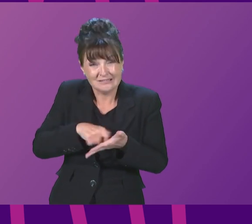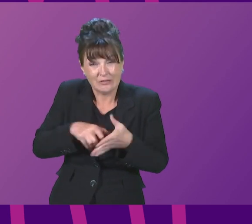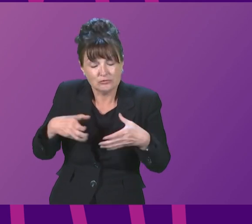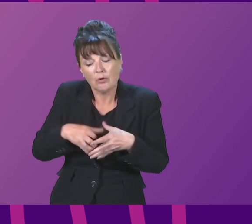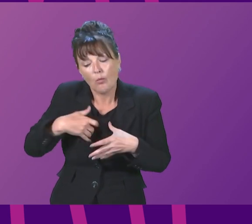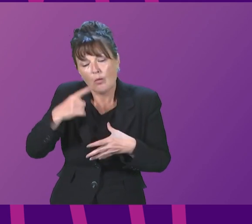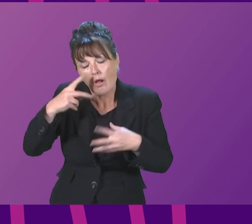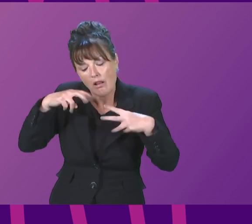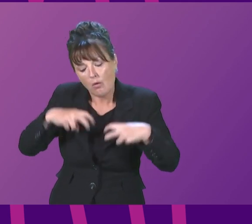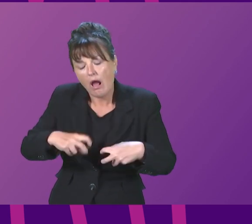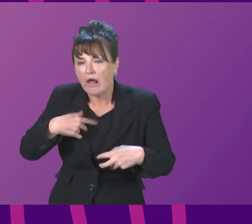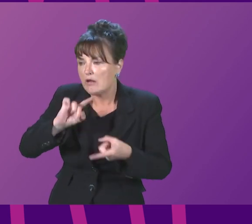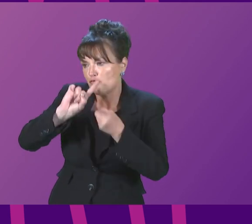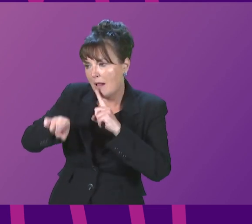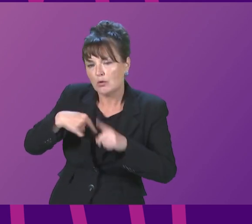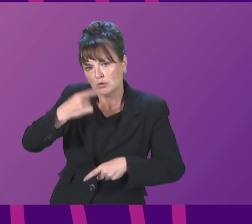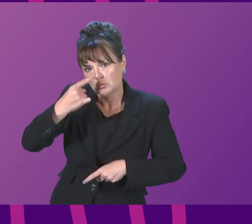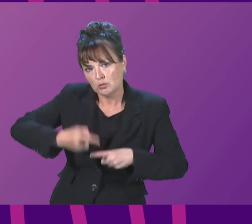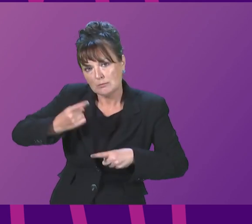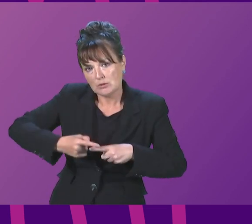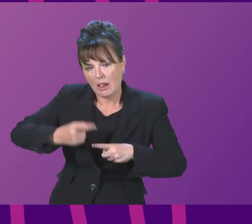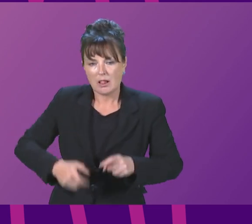and reply to Oliver Mundell as soon as possible